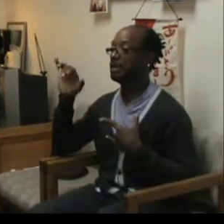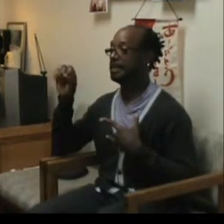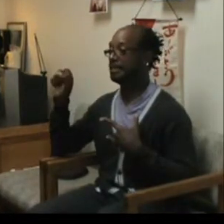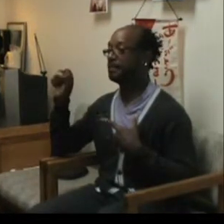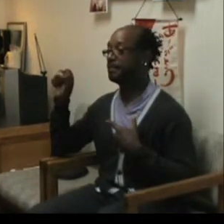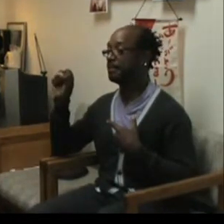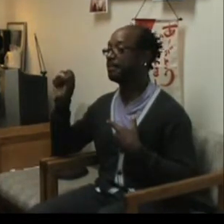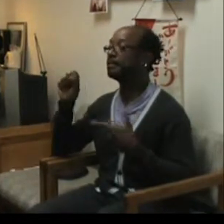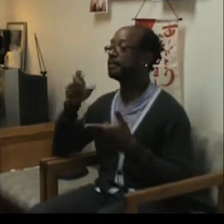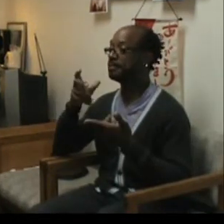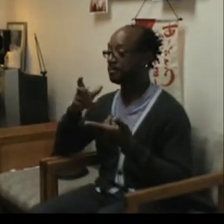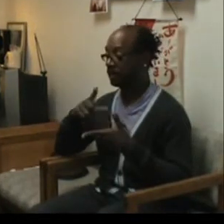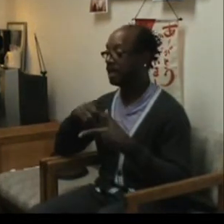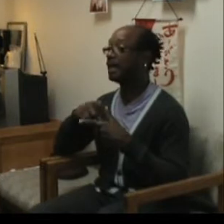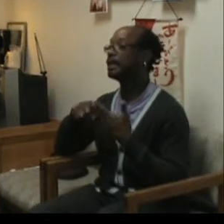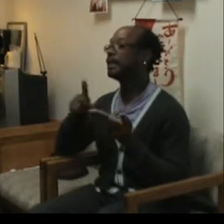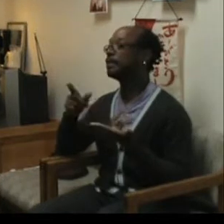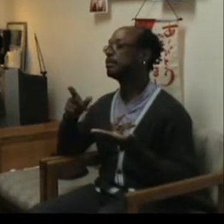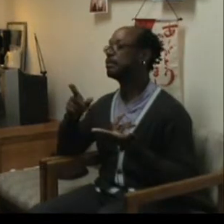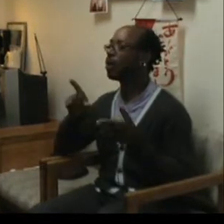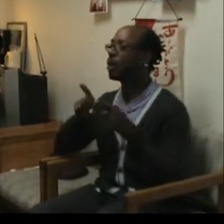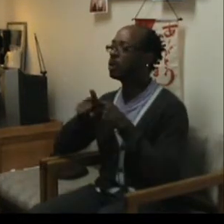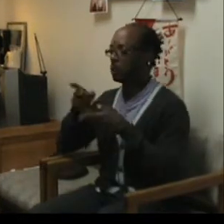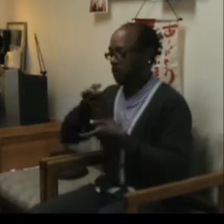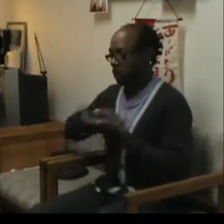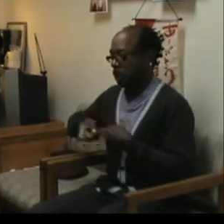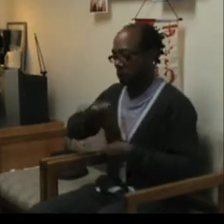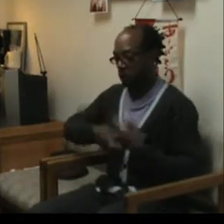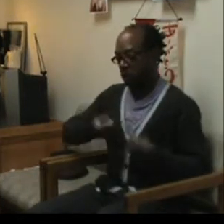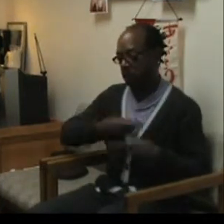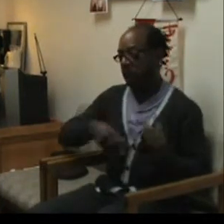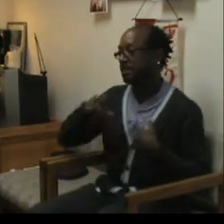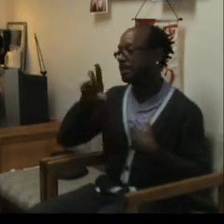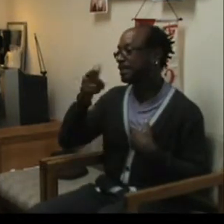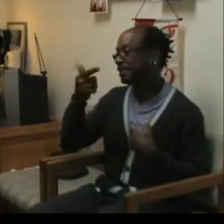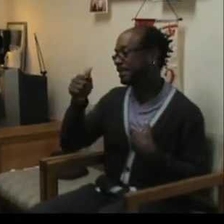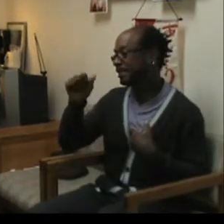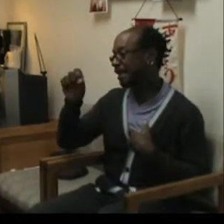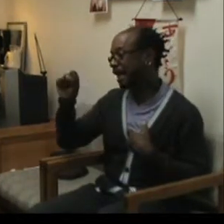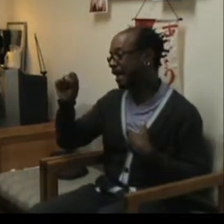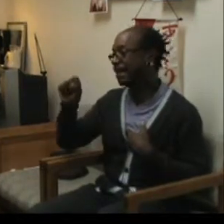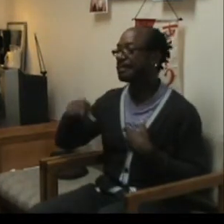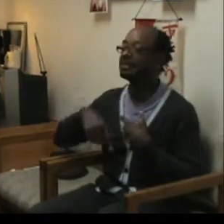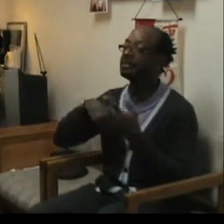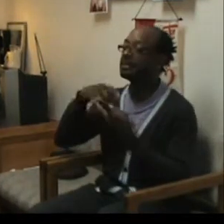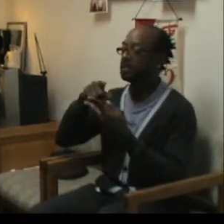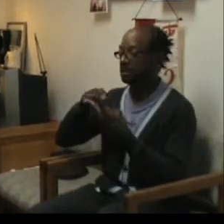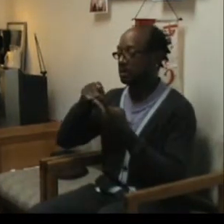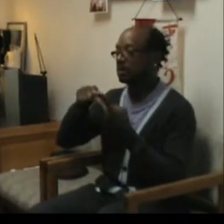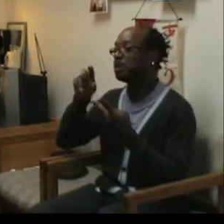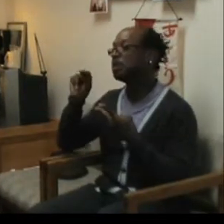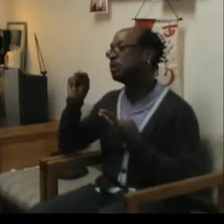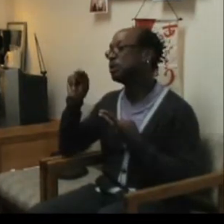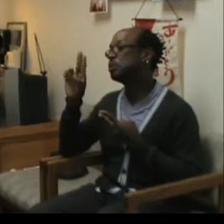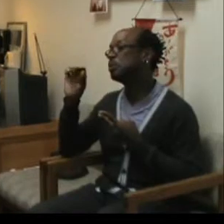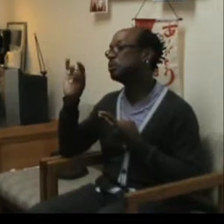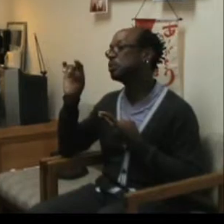And then there's gases exchanged and nutrition that the cells take. And there are